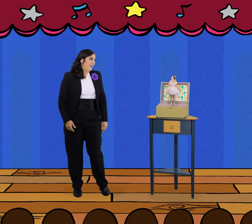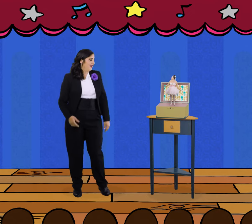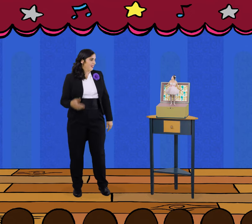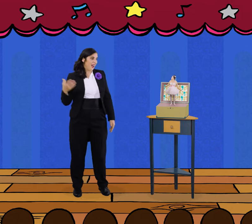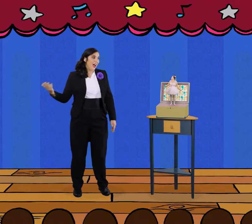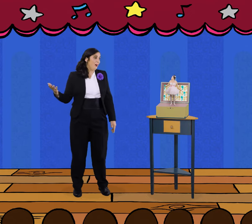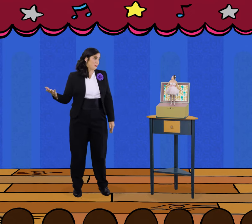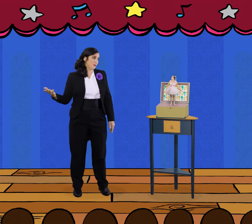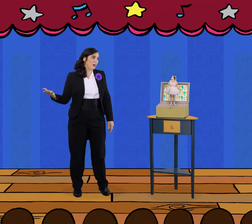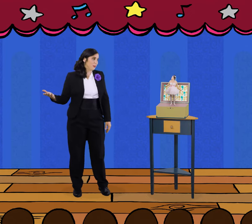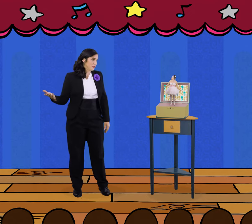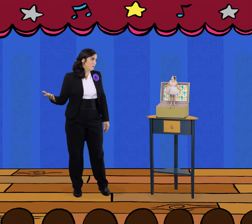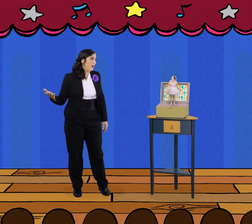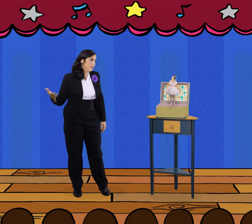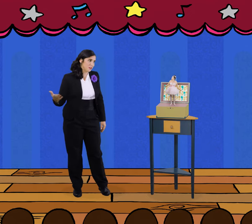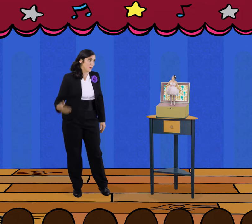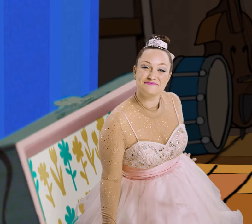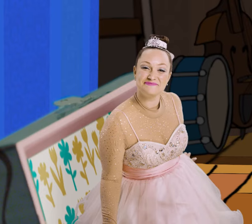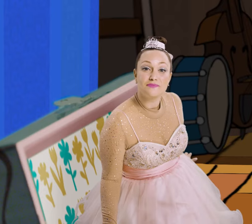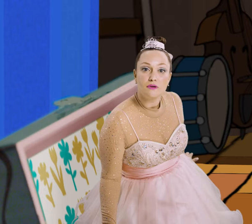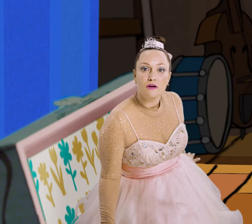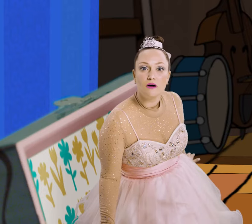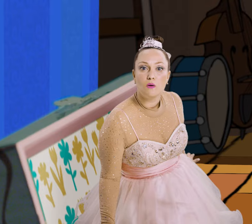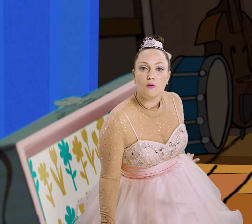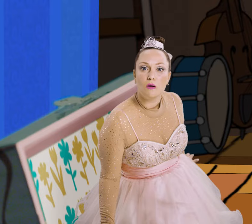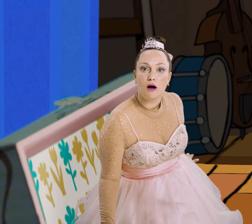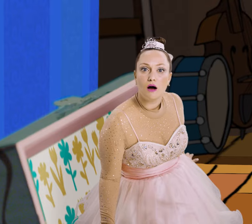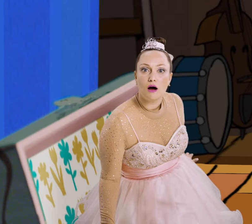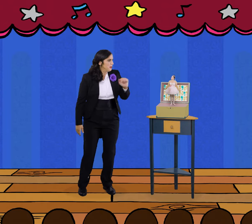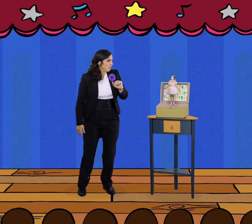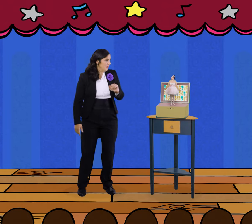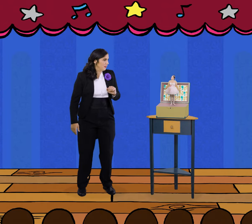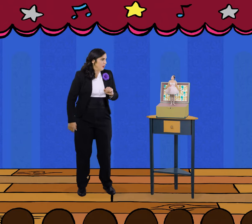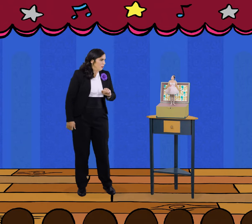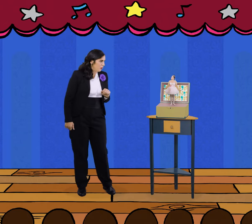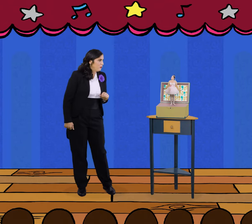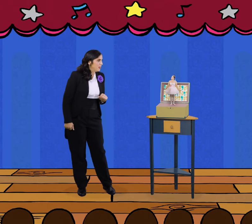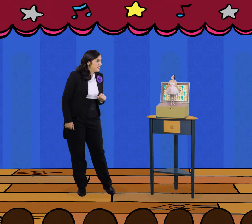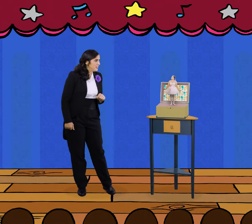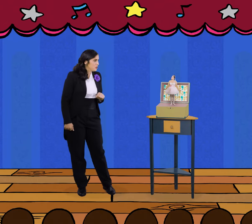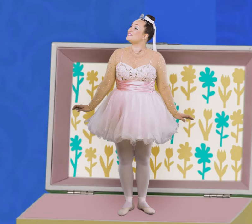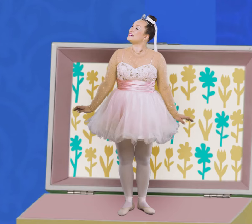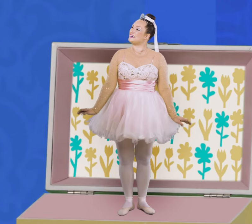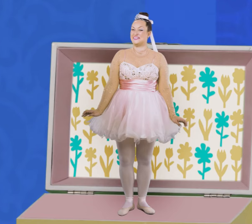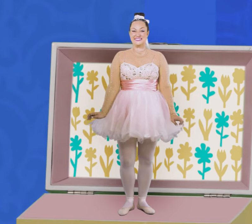Well, I was just running from a spider that startled me on stage Then it made me think of what I wanted to teach our friends today